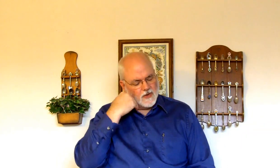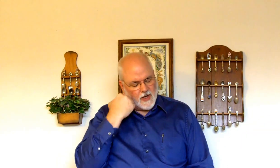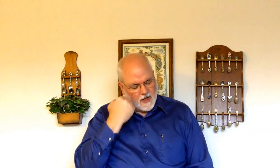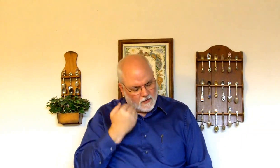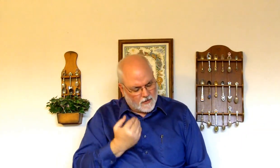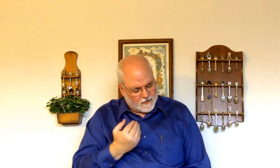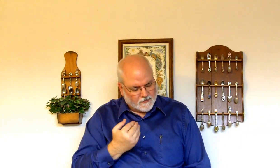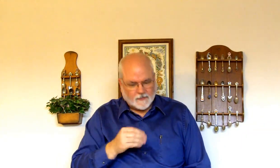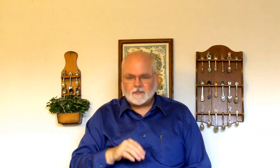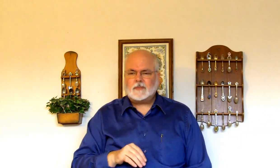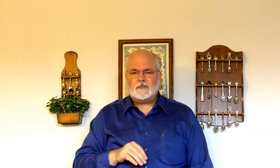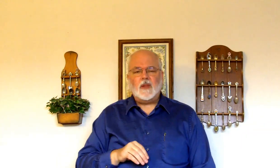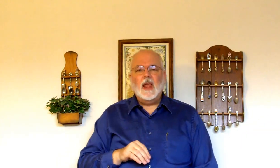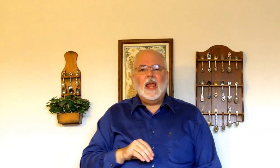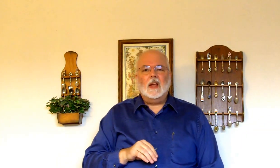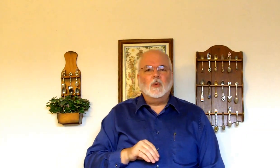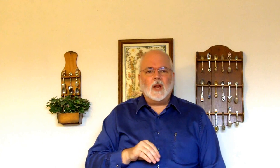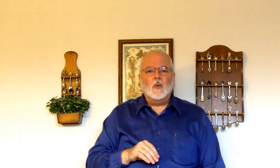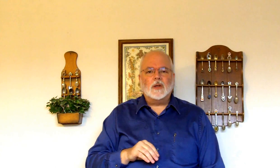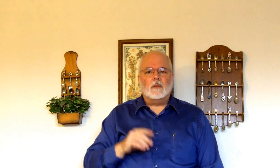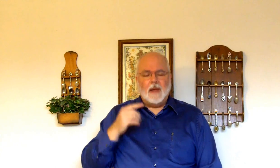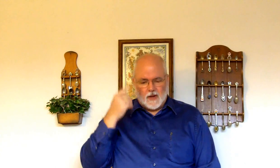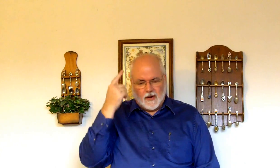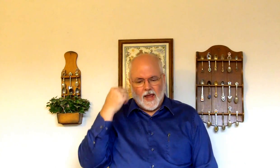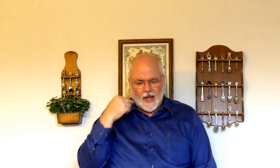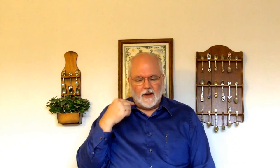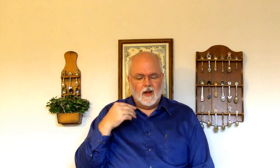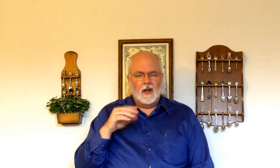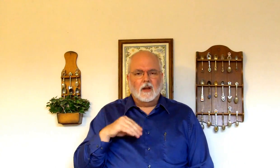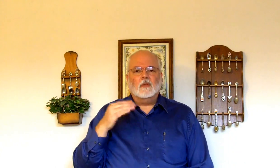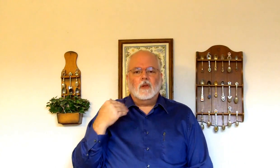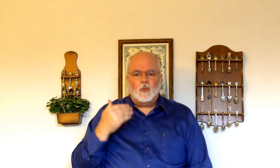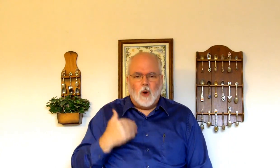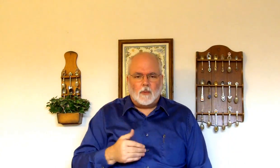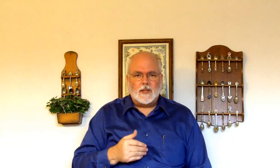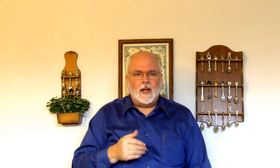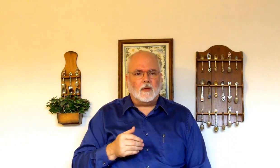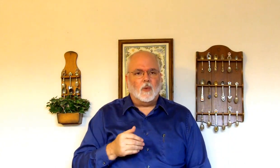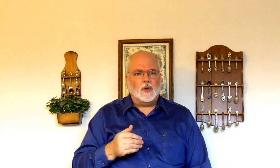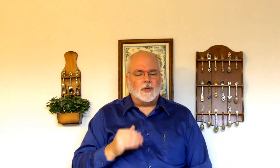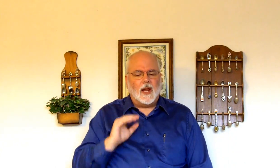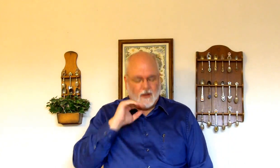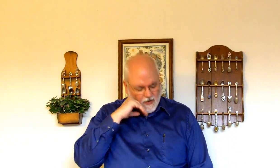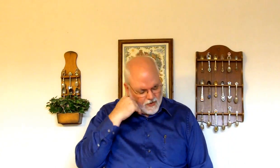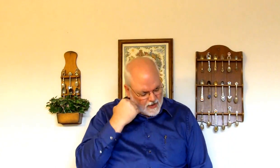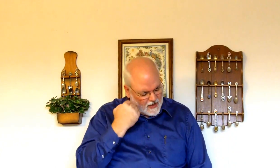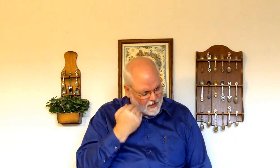Shame. Shame. And, you really want to make your head represent what you're saying there. Shame.